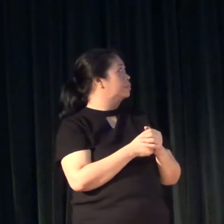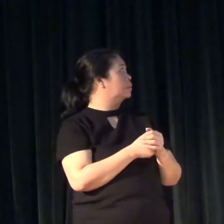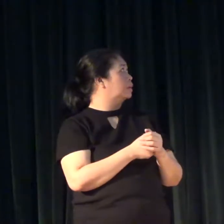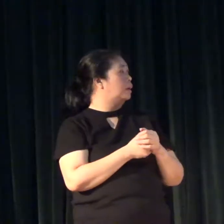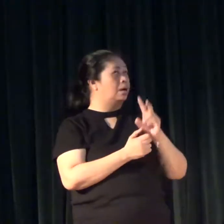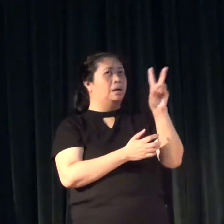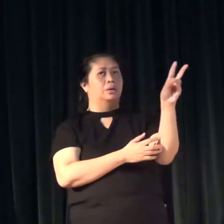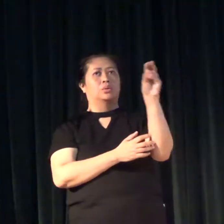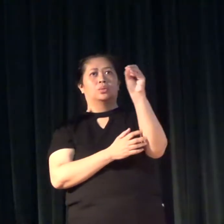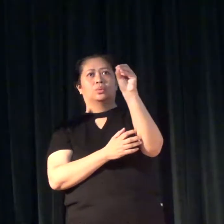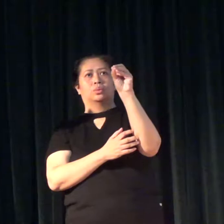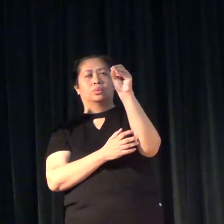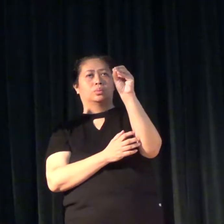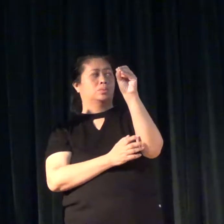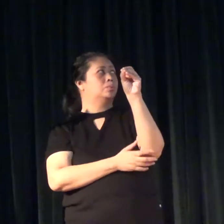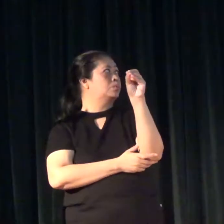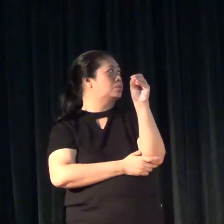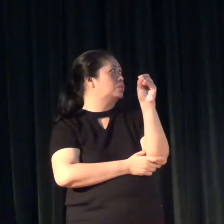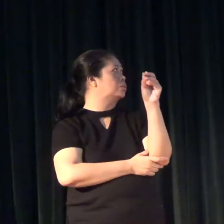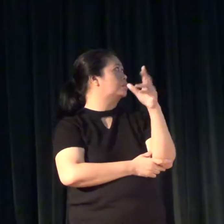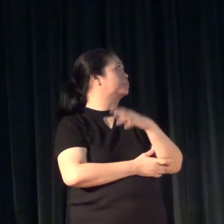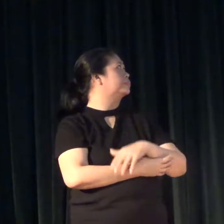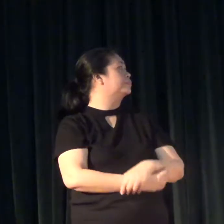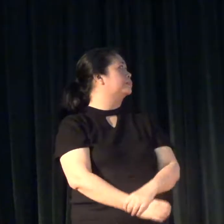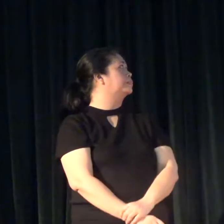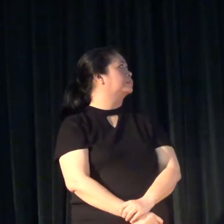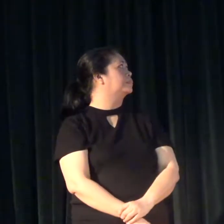In 2000, sorry,